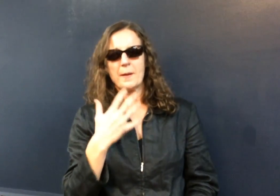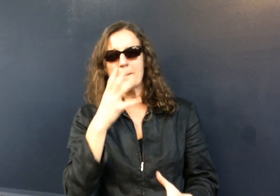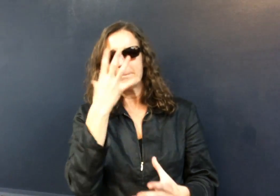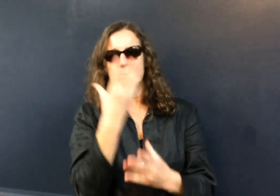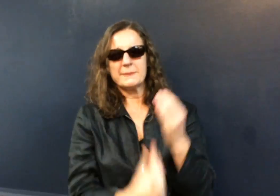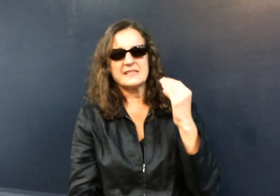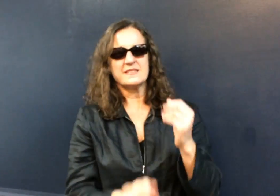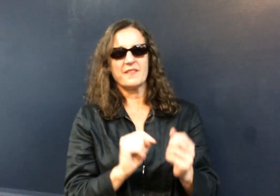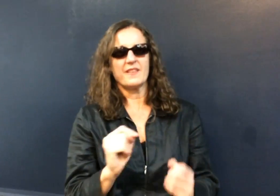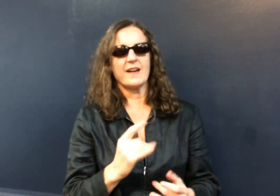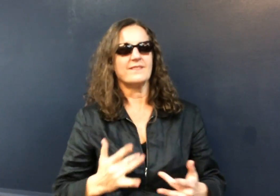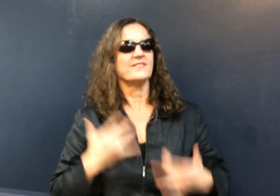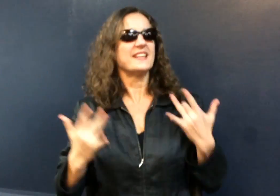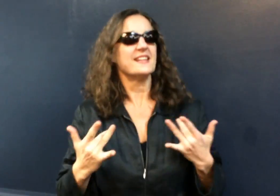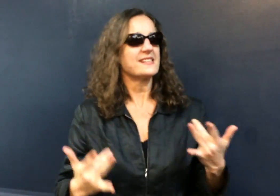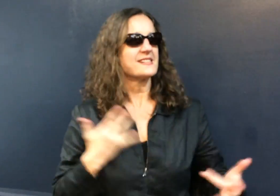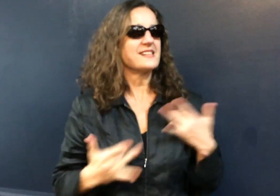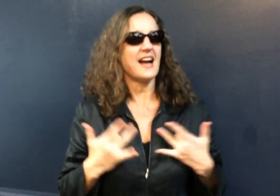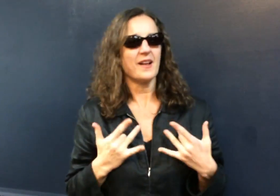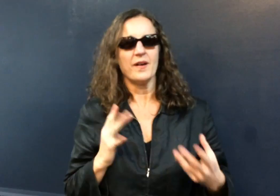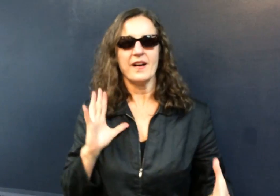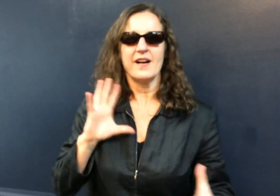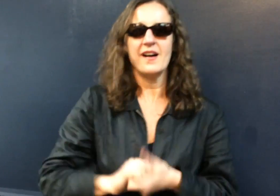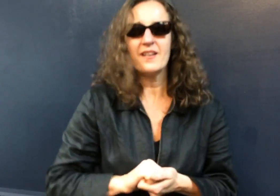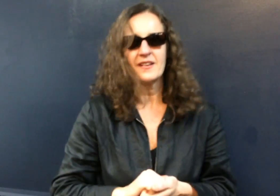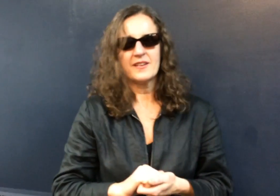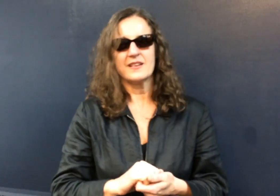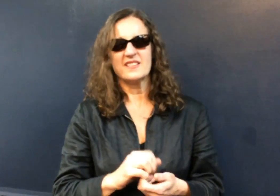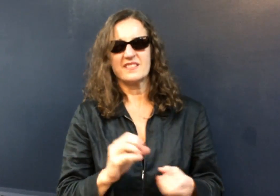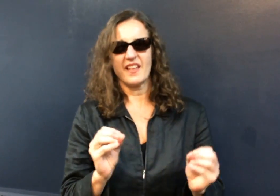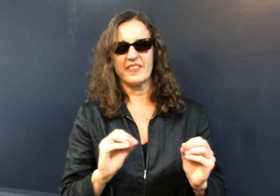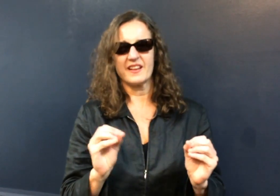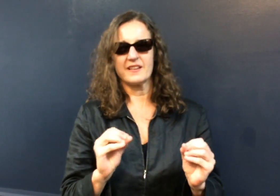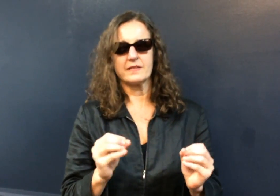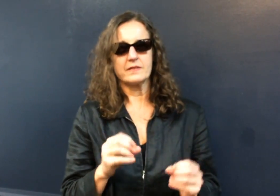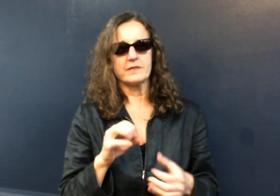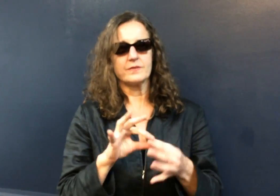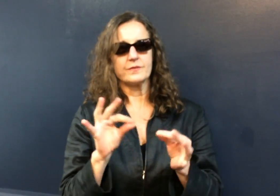in this conversation. I miss that shared connection that language often brings.